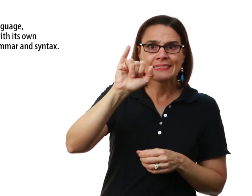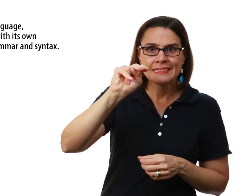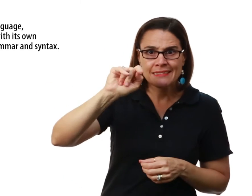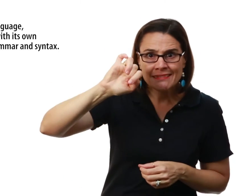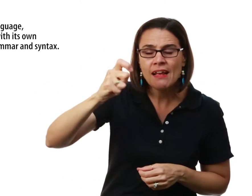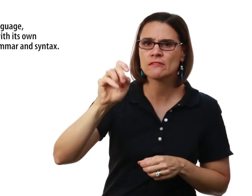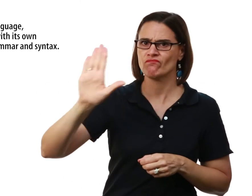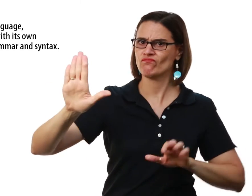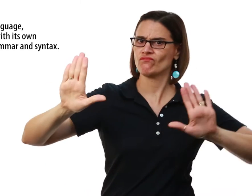syntax